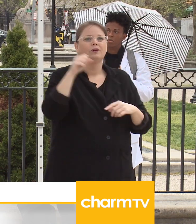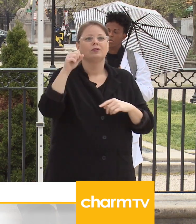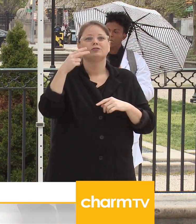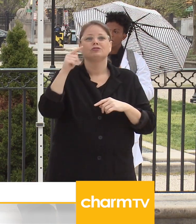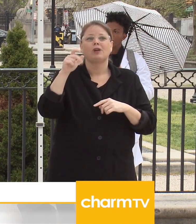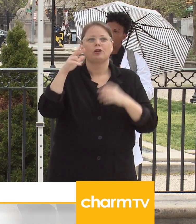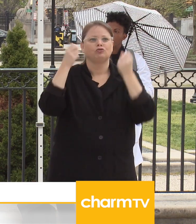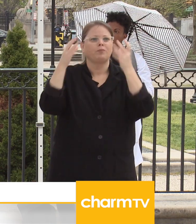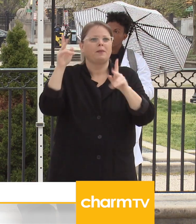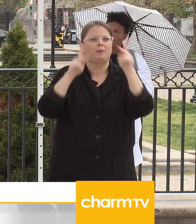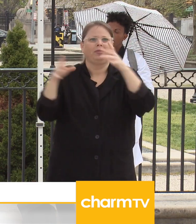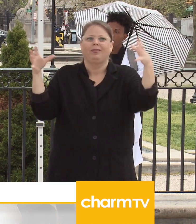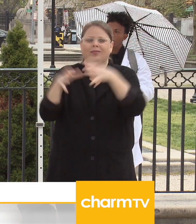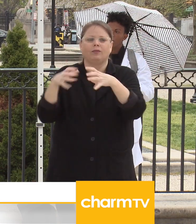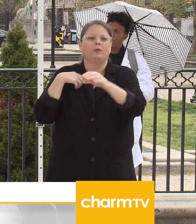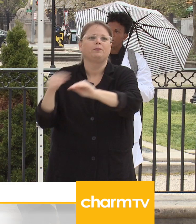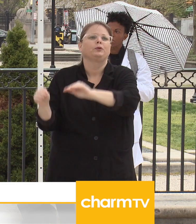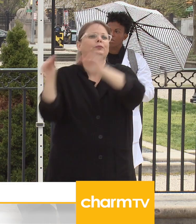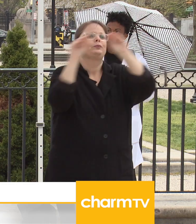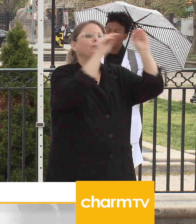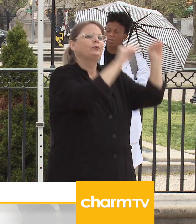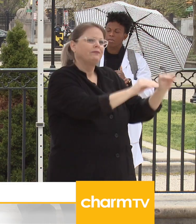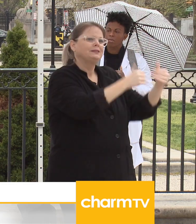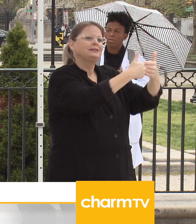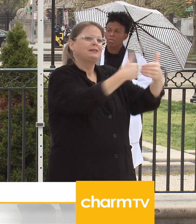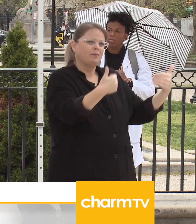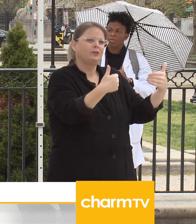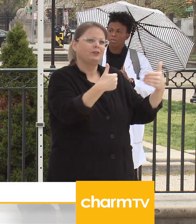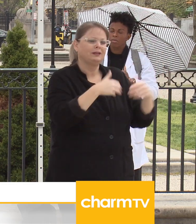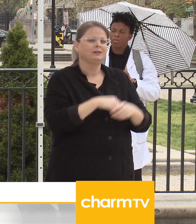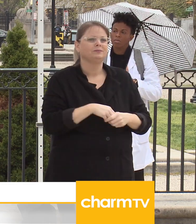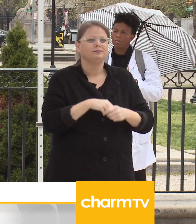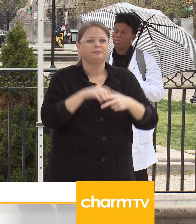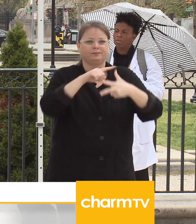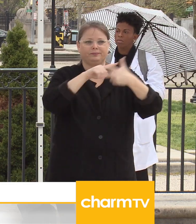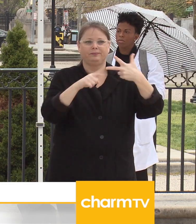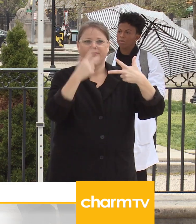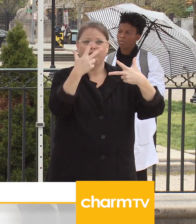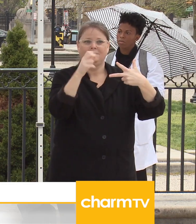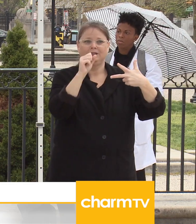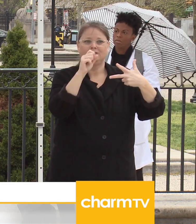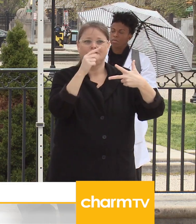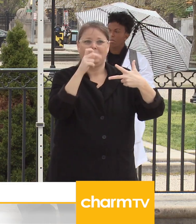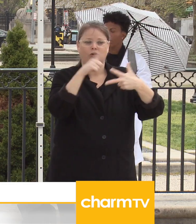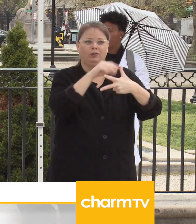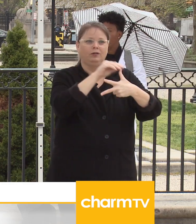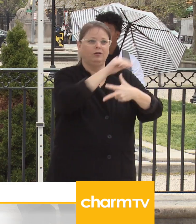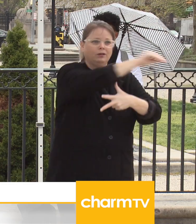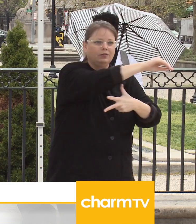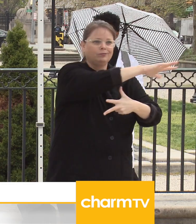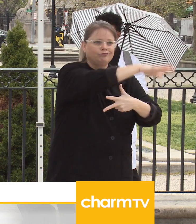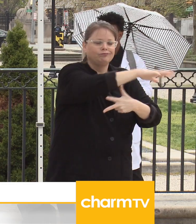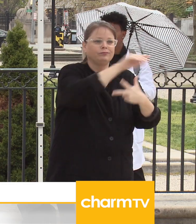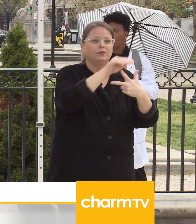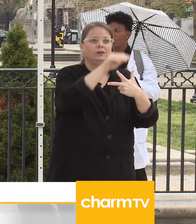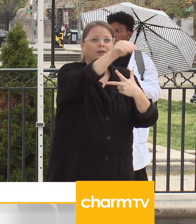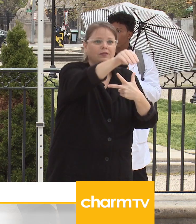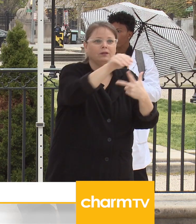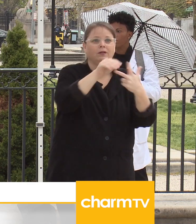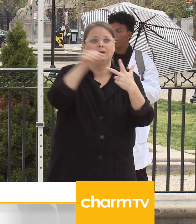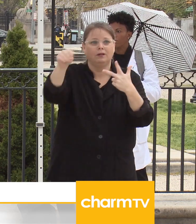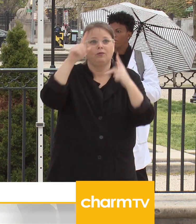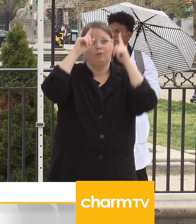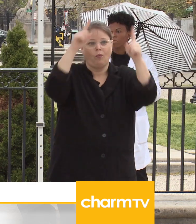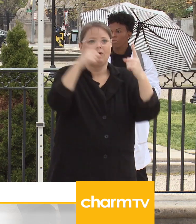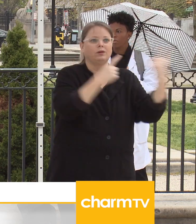our other three city shelters, we will be moving those individuals to locations that have appropriate social distancing, which is in motels.